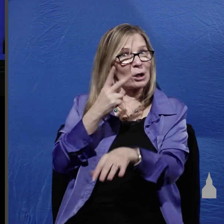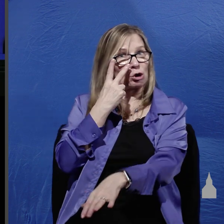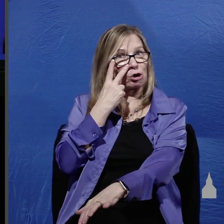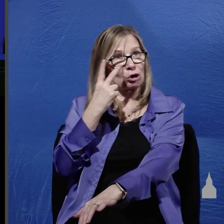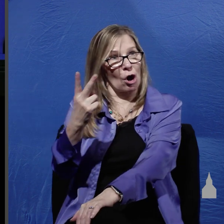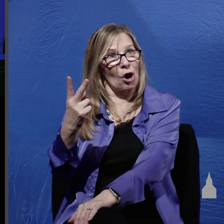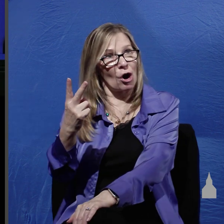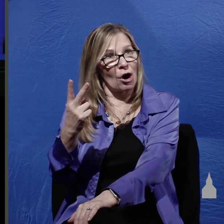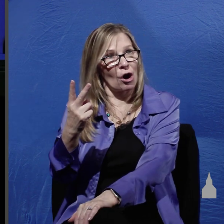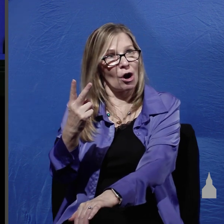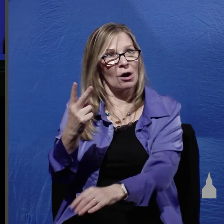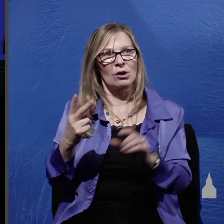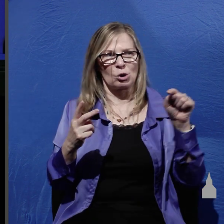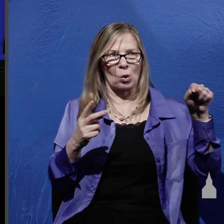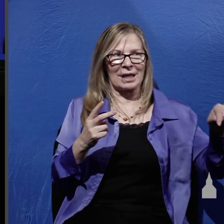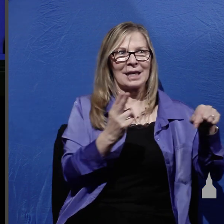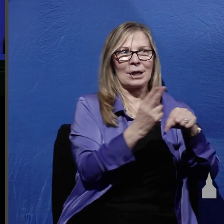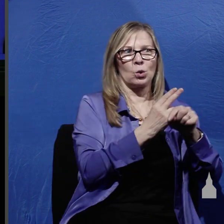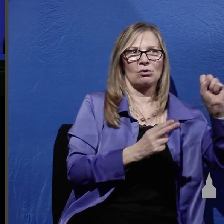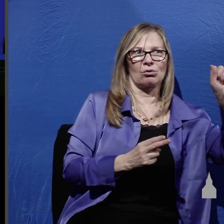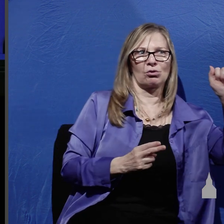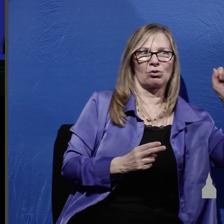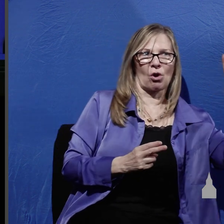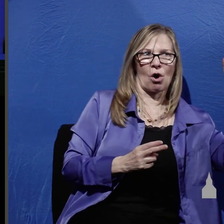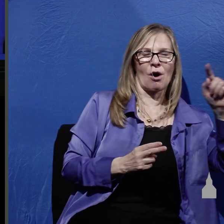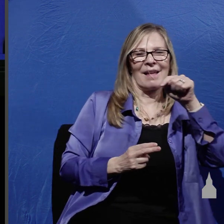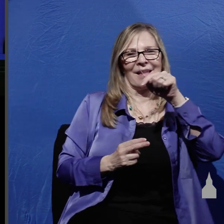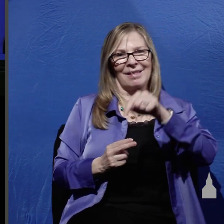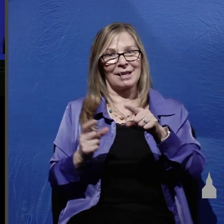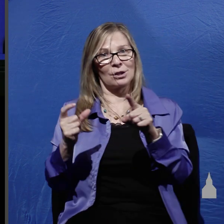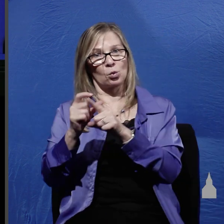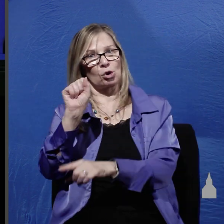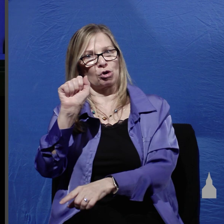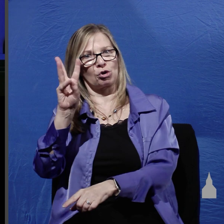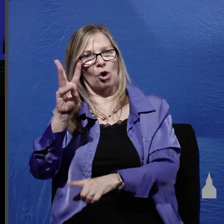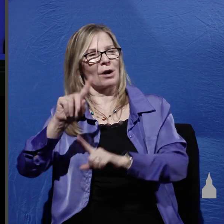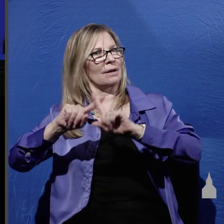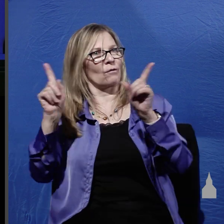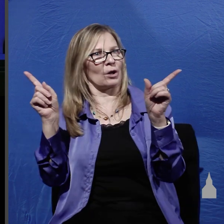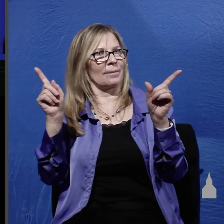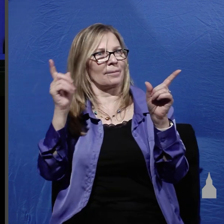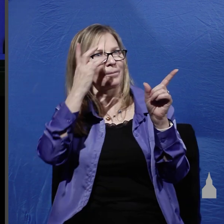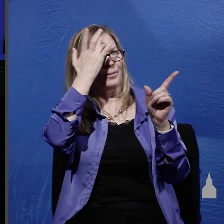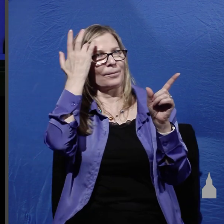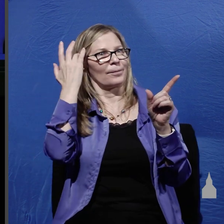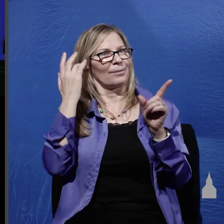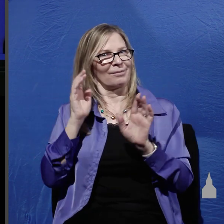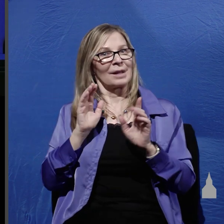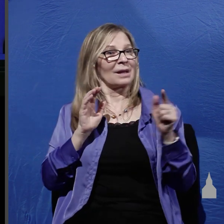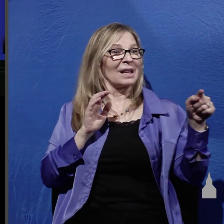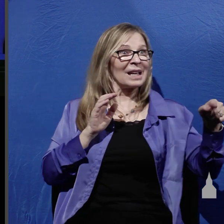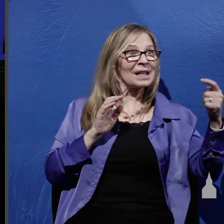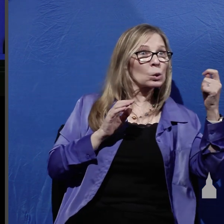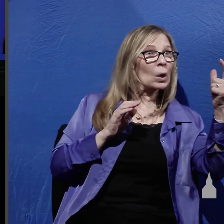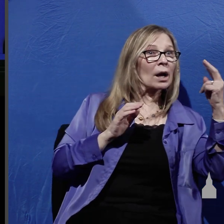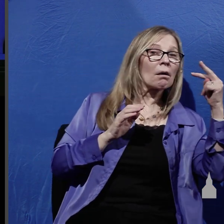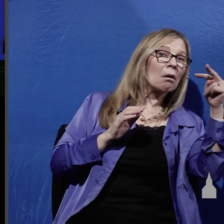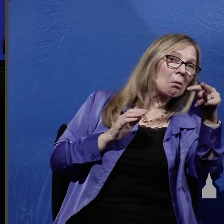the linen wrappings lying there it's a different word than the one he used to speak of his quick glance into the tomb